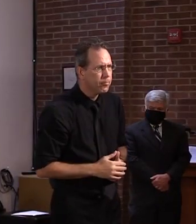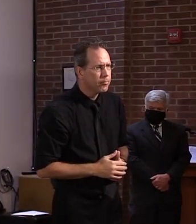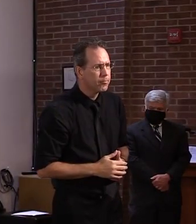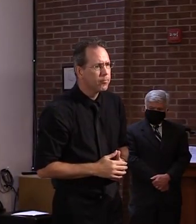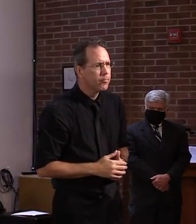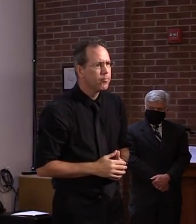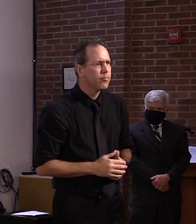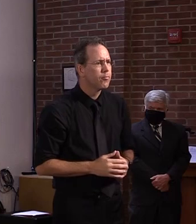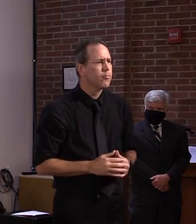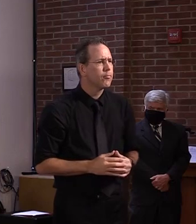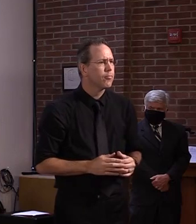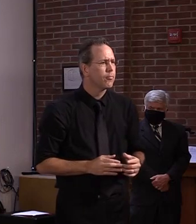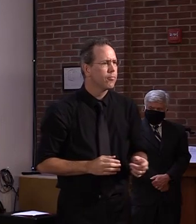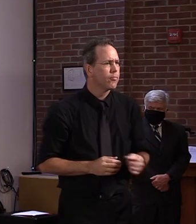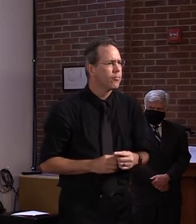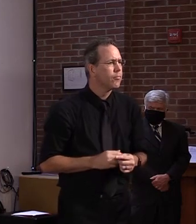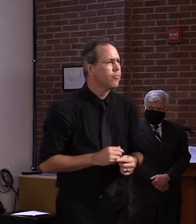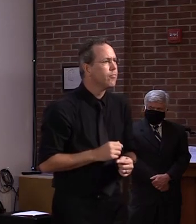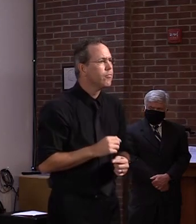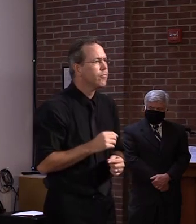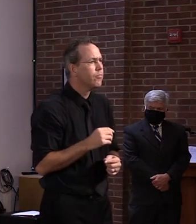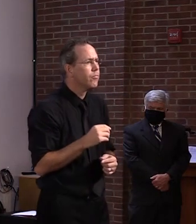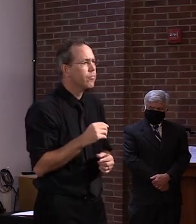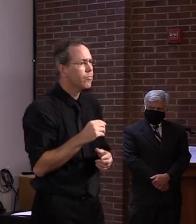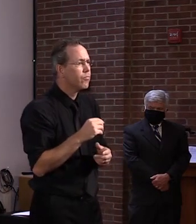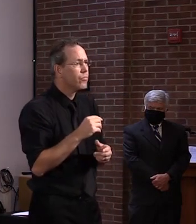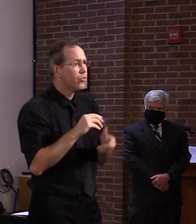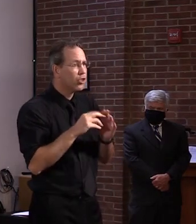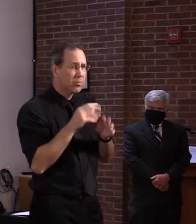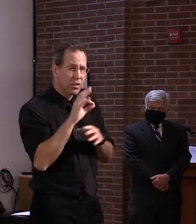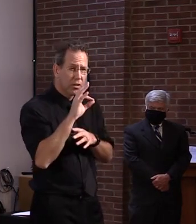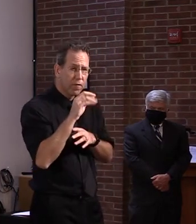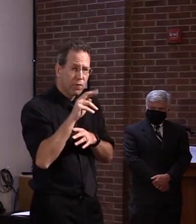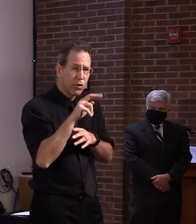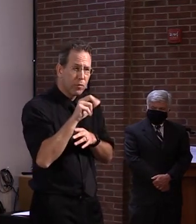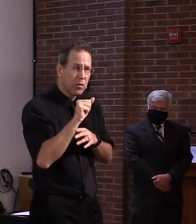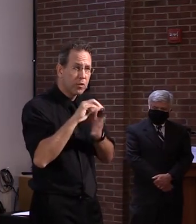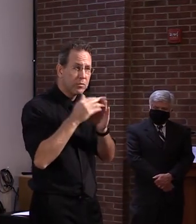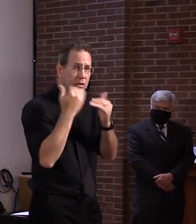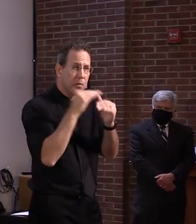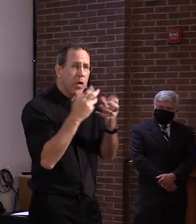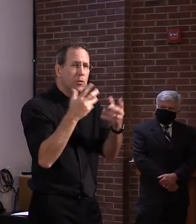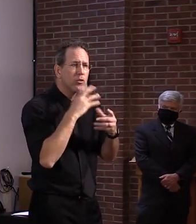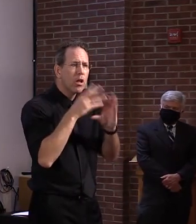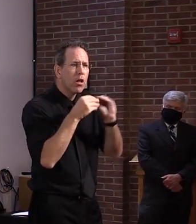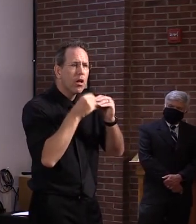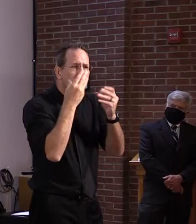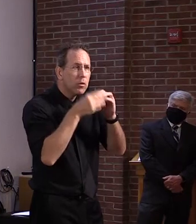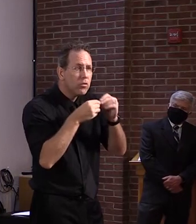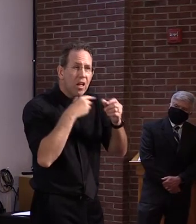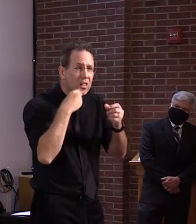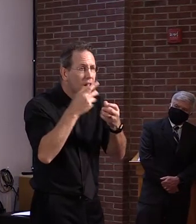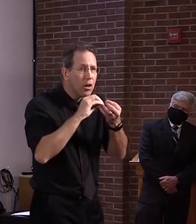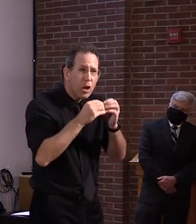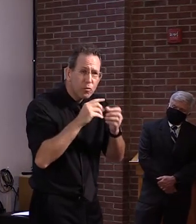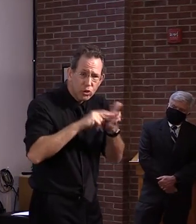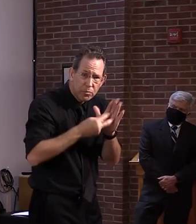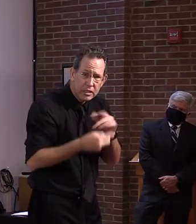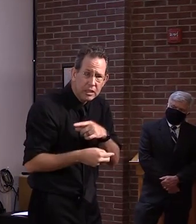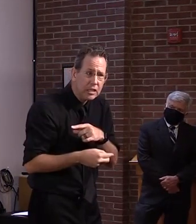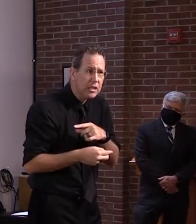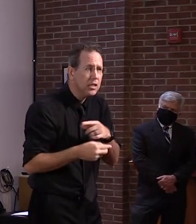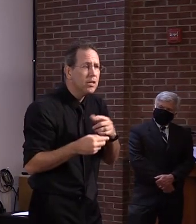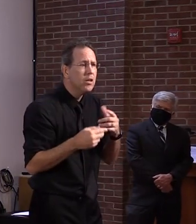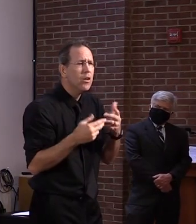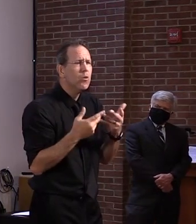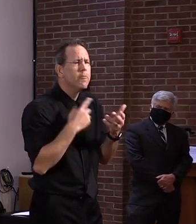report on cases entirely? Like, then, you know, if there's two cases, you wouldn't be able to report it because it's too small. Yeah, it's just, it's a